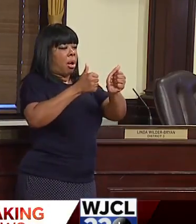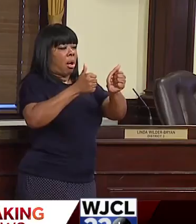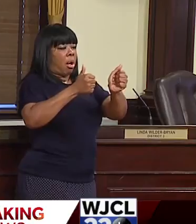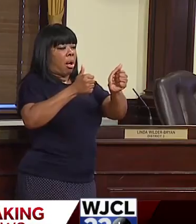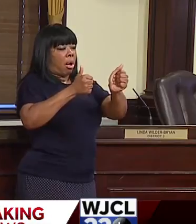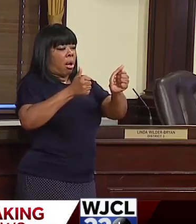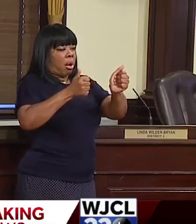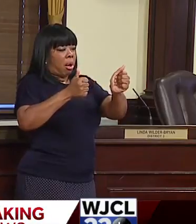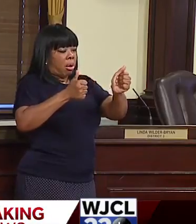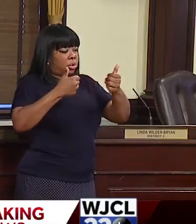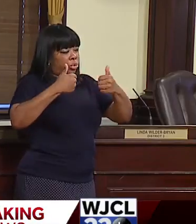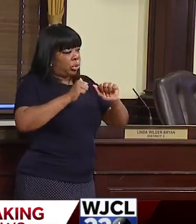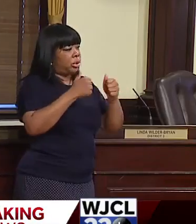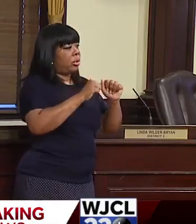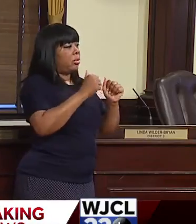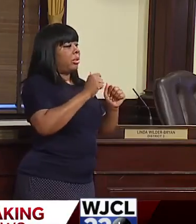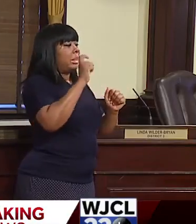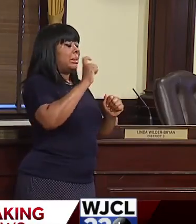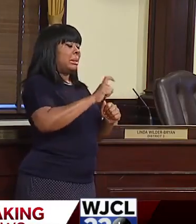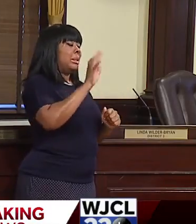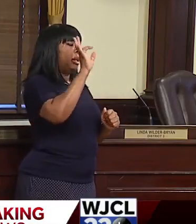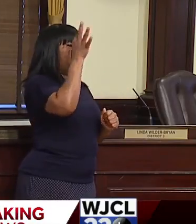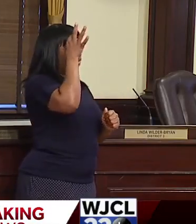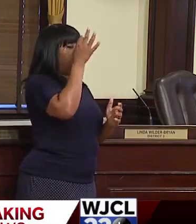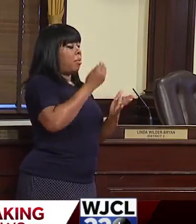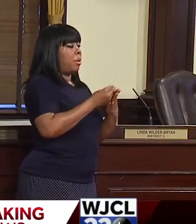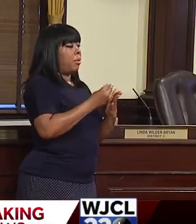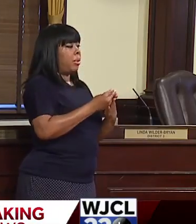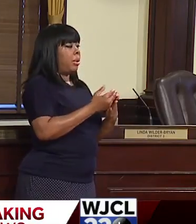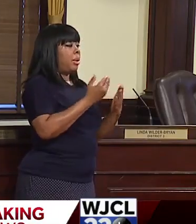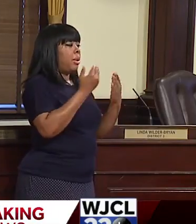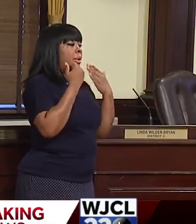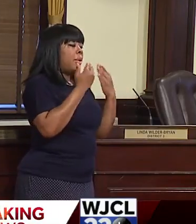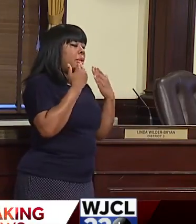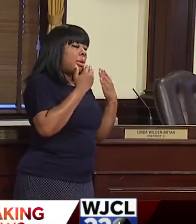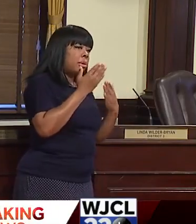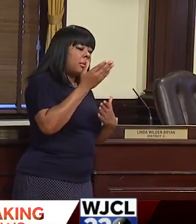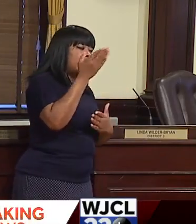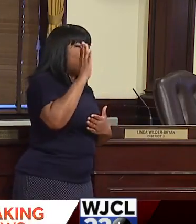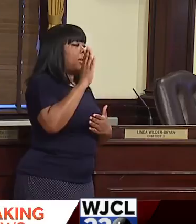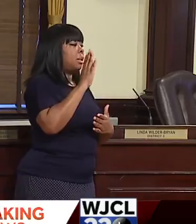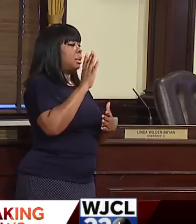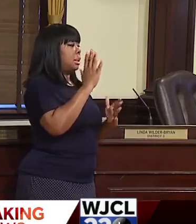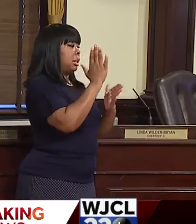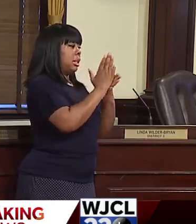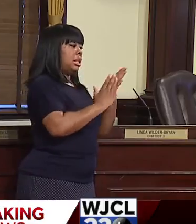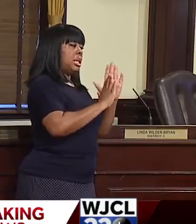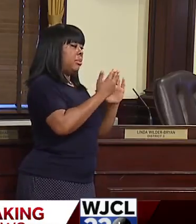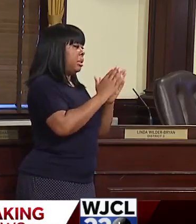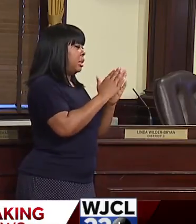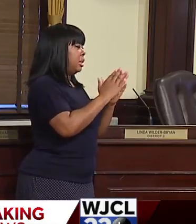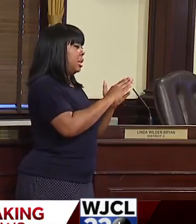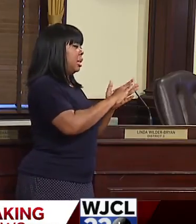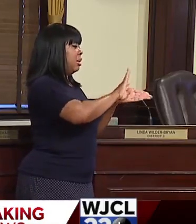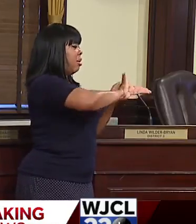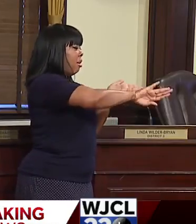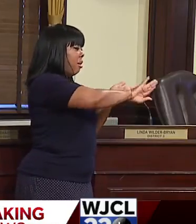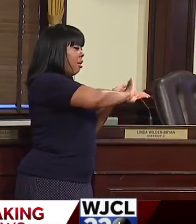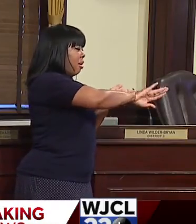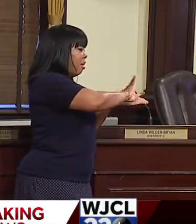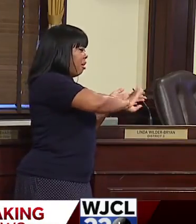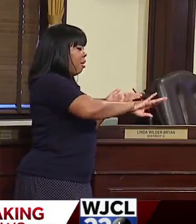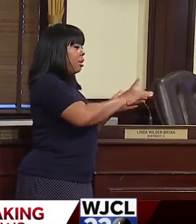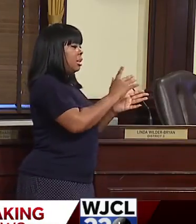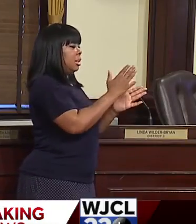ultimately, we're going to need that federal assistance. Thank God Savannah is not as bad as some cities who have already done layoffs, who have already done